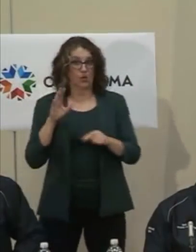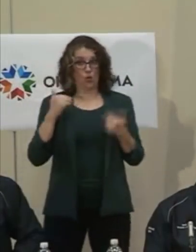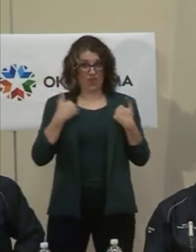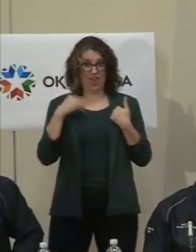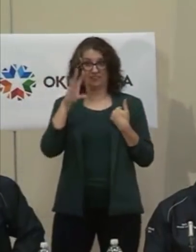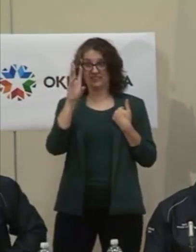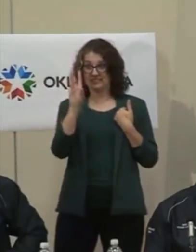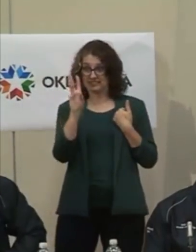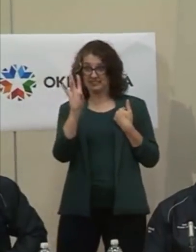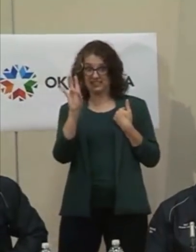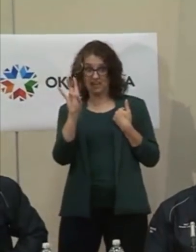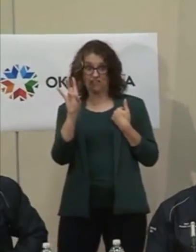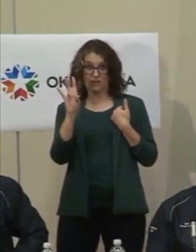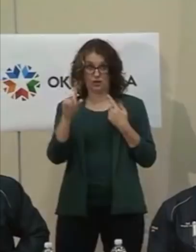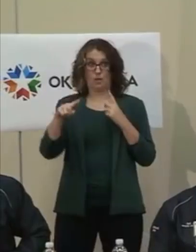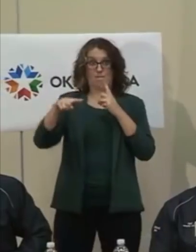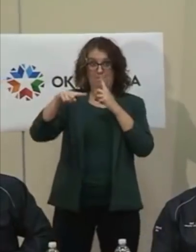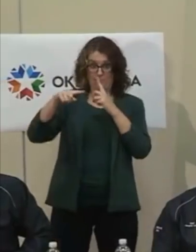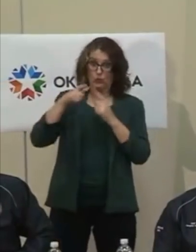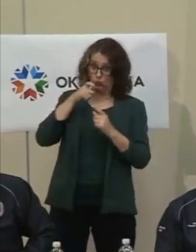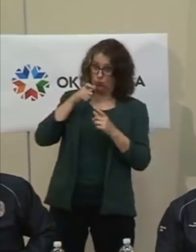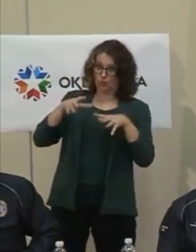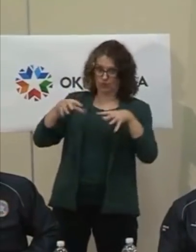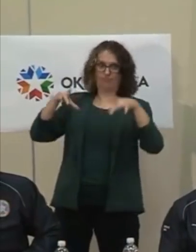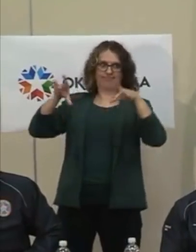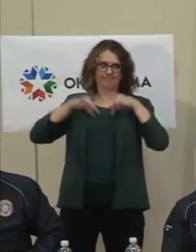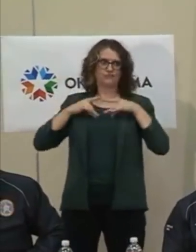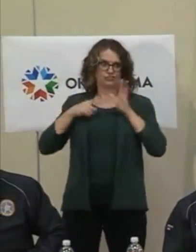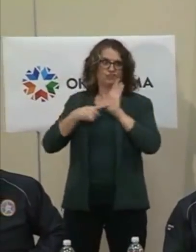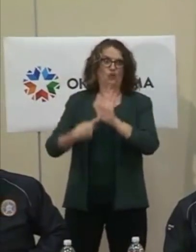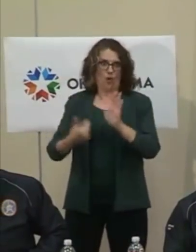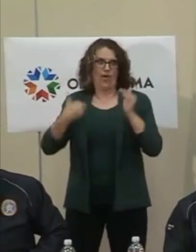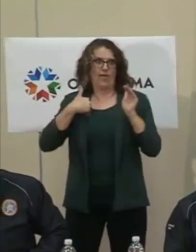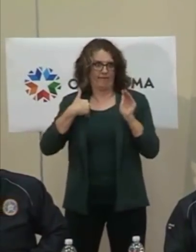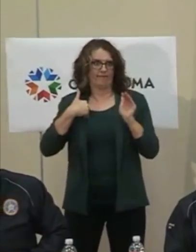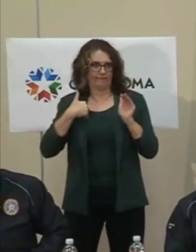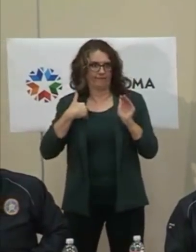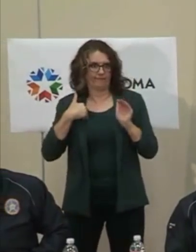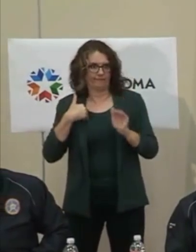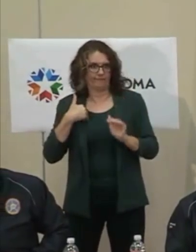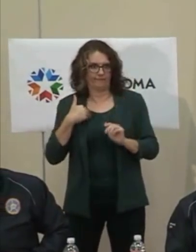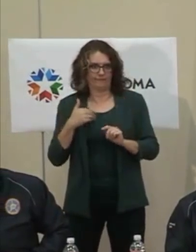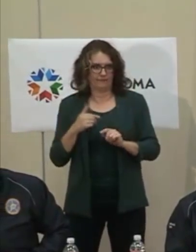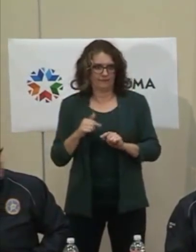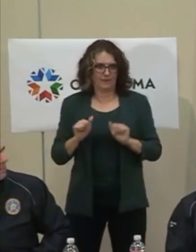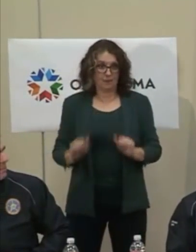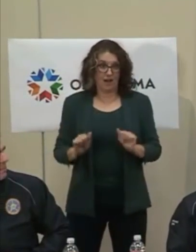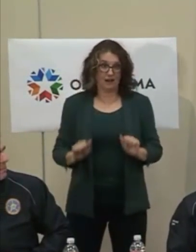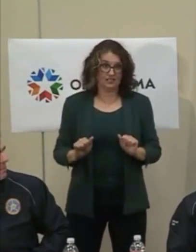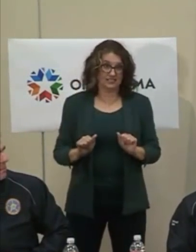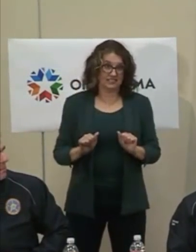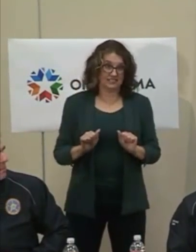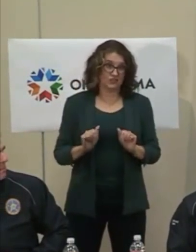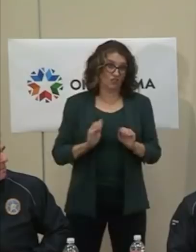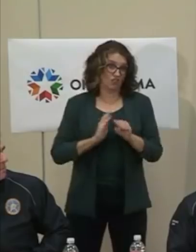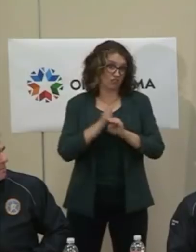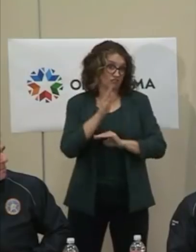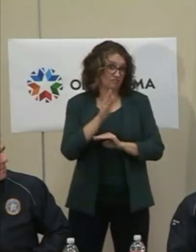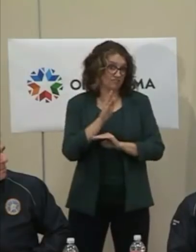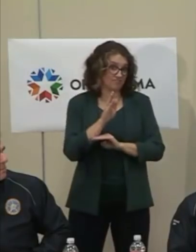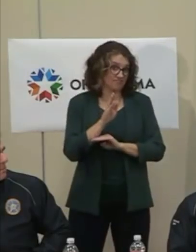results, and, you know, we have tested probably just over 700